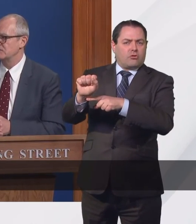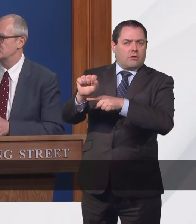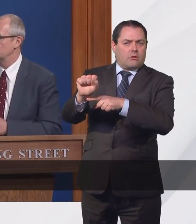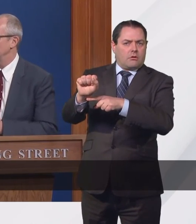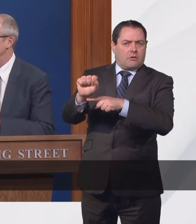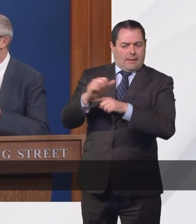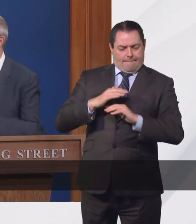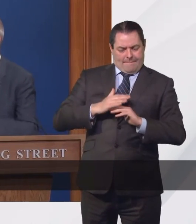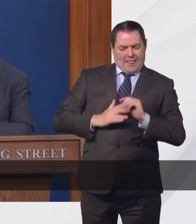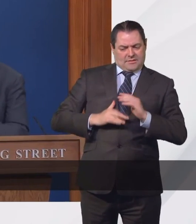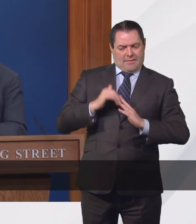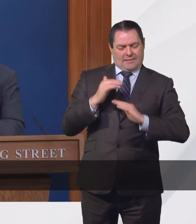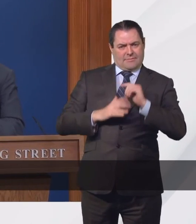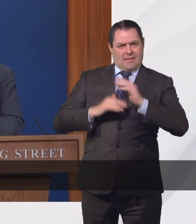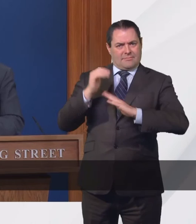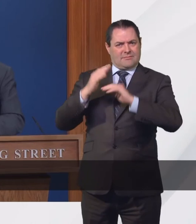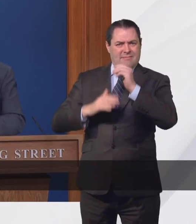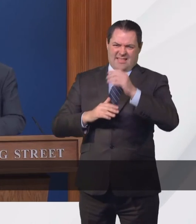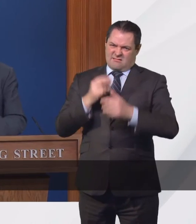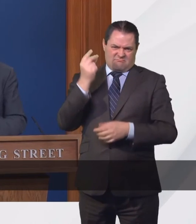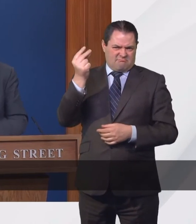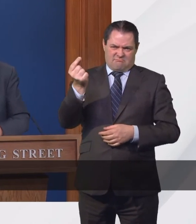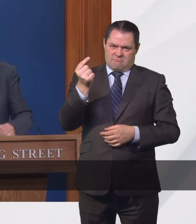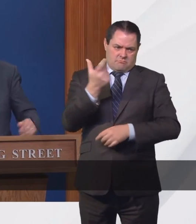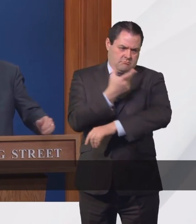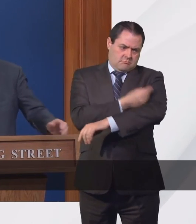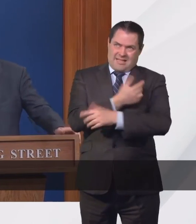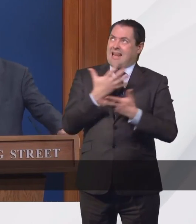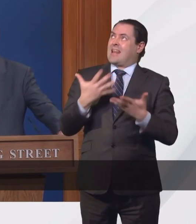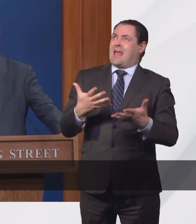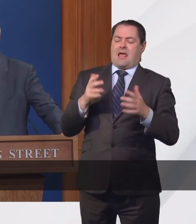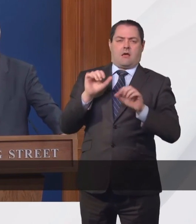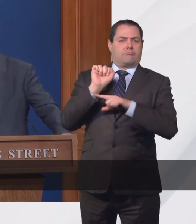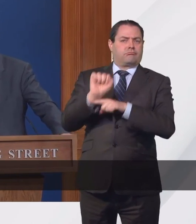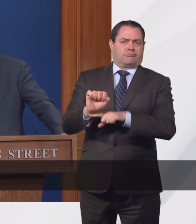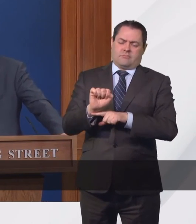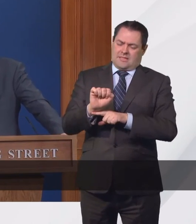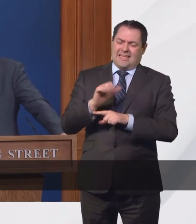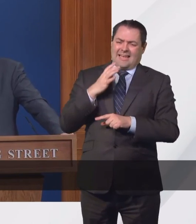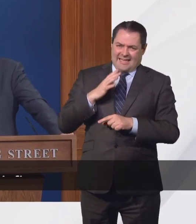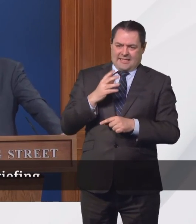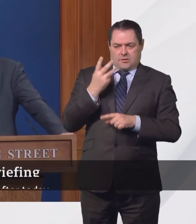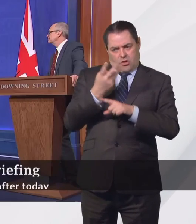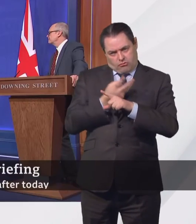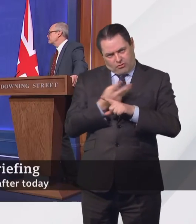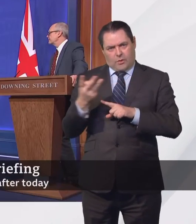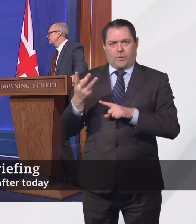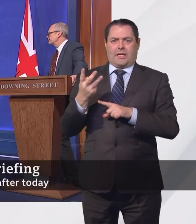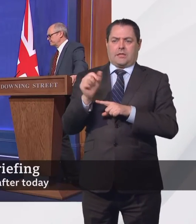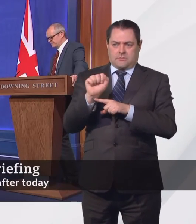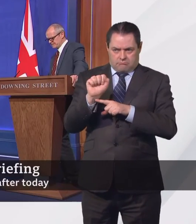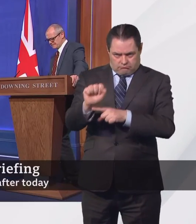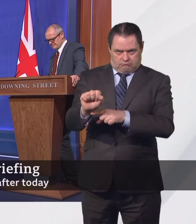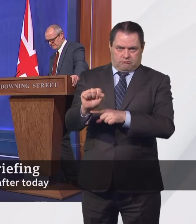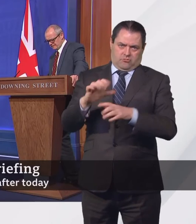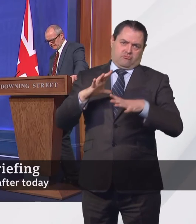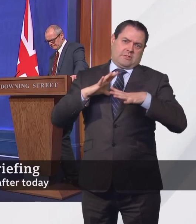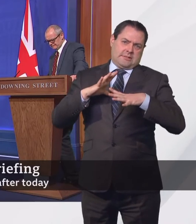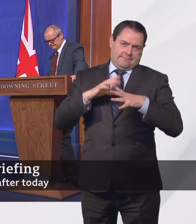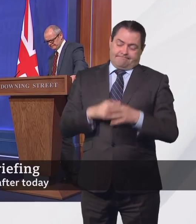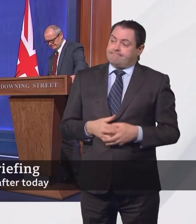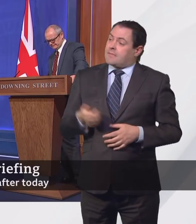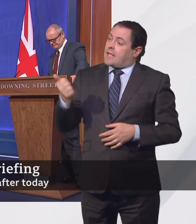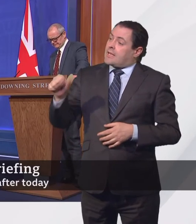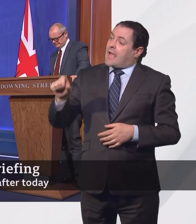vaccination is not an instant thing, it takes time for the immunity to accrue. Brilliant, thanks. Beth Rebe's Sky News.